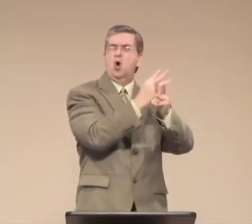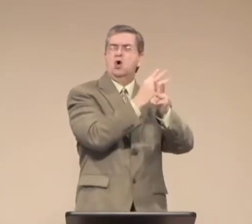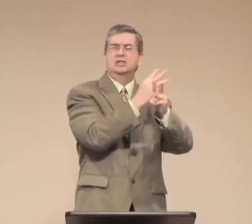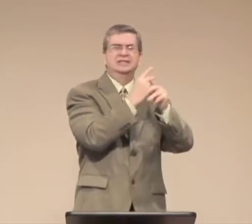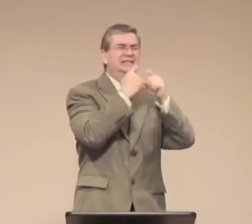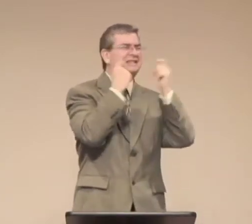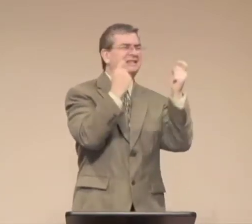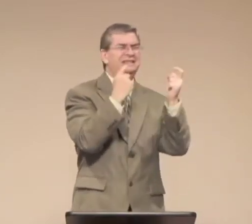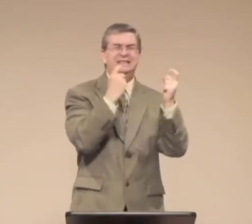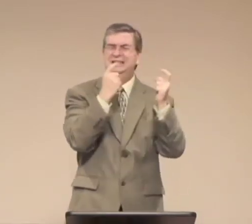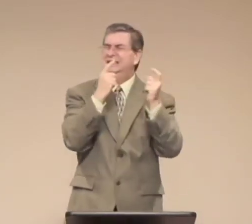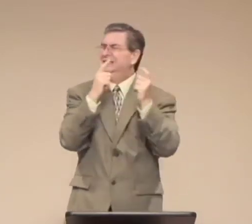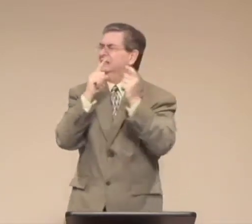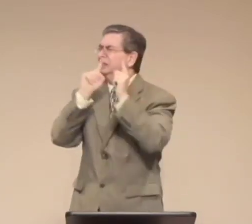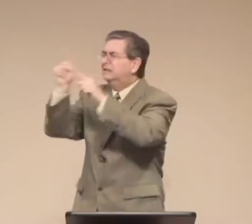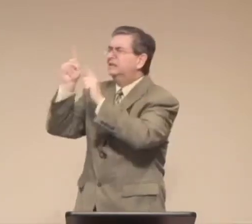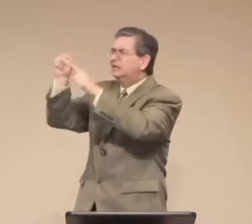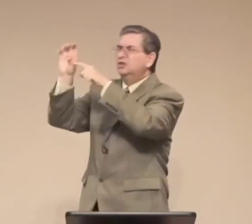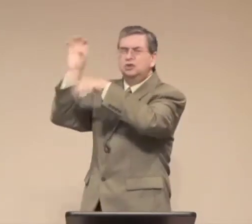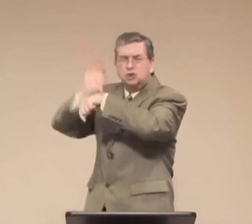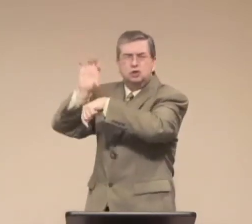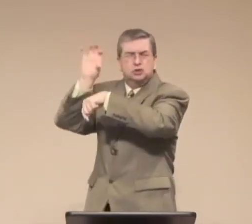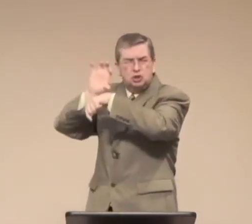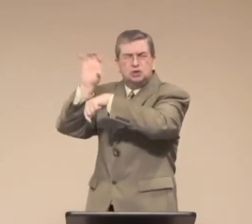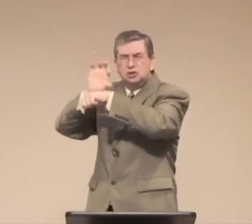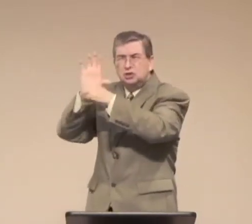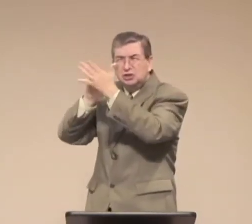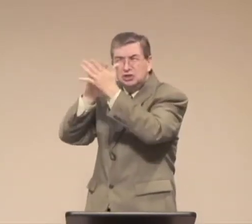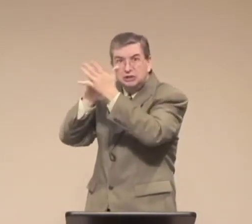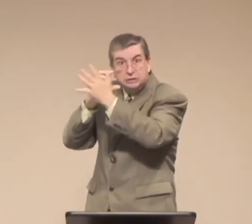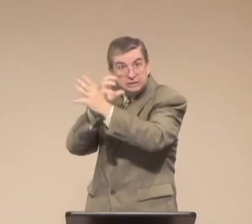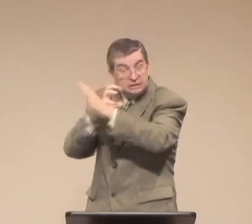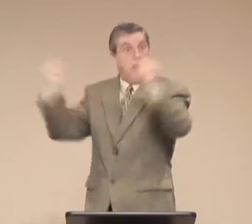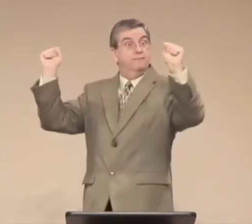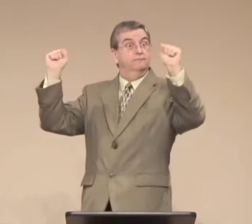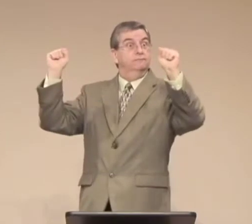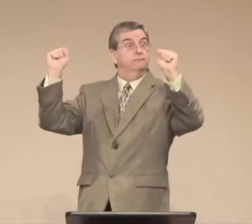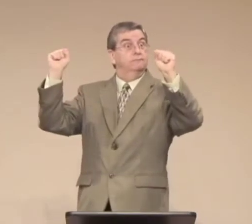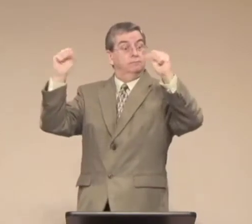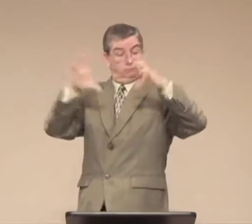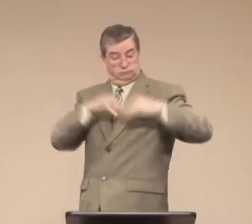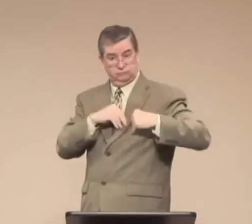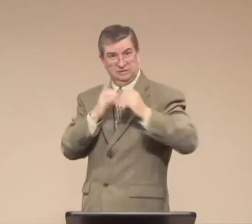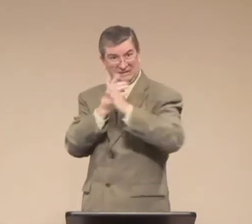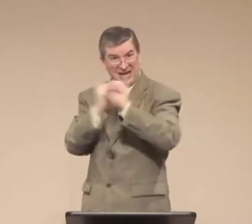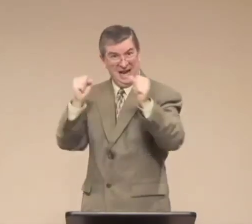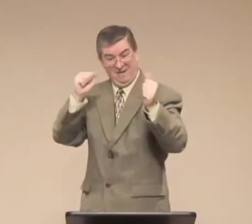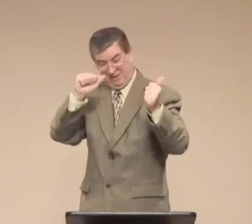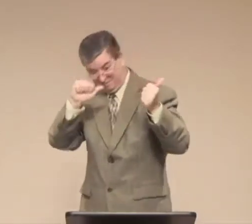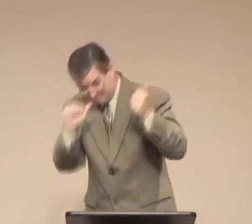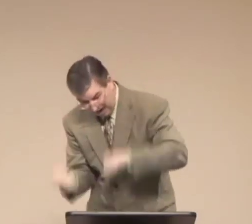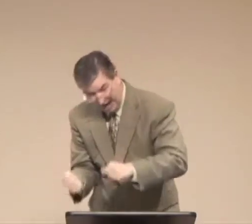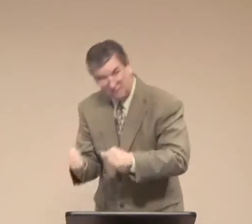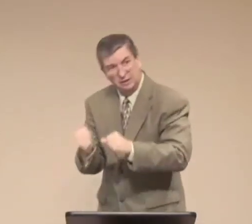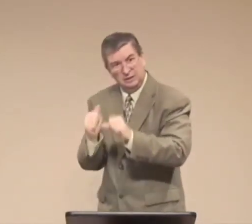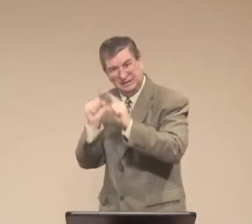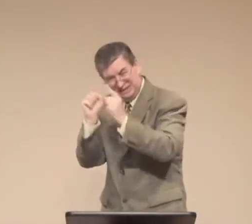So when Carlos was 13 years of a bull he developed the ways of the world and then he started to attend church and got